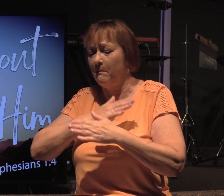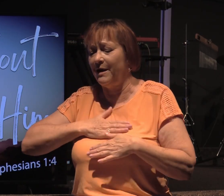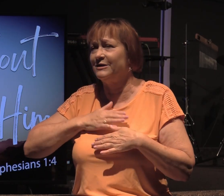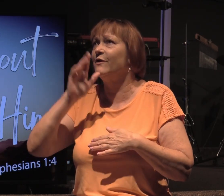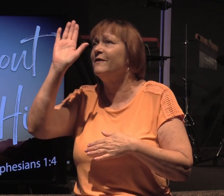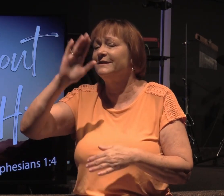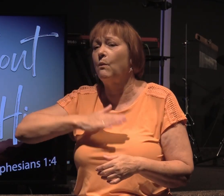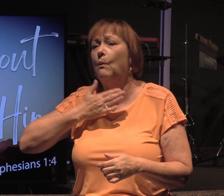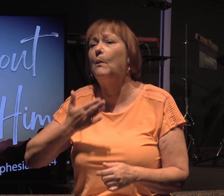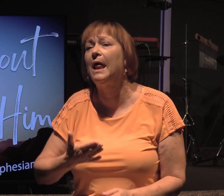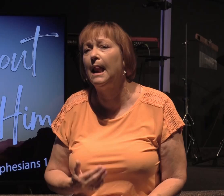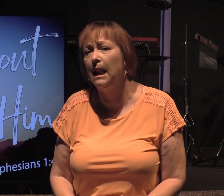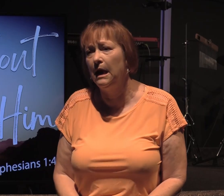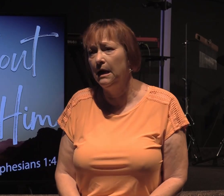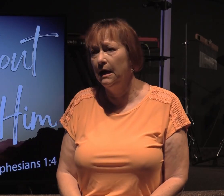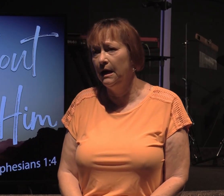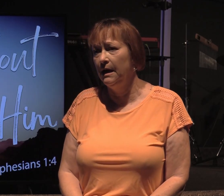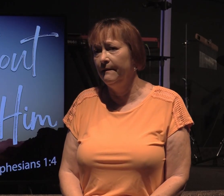his will.